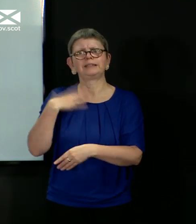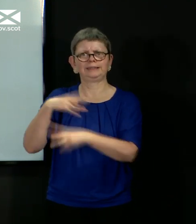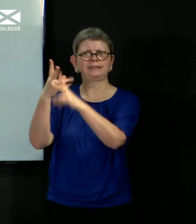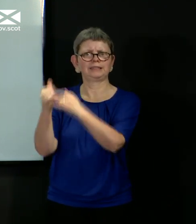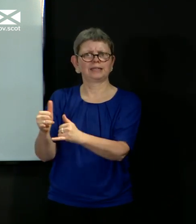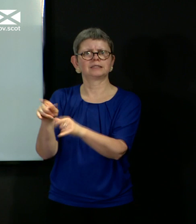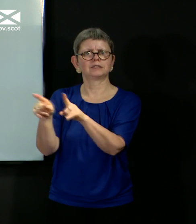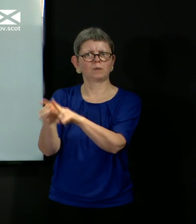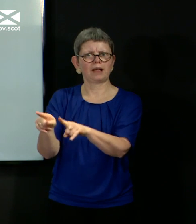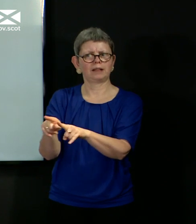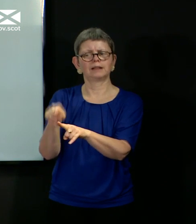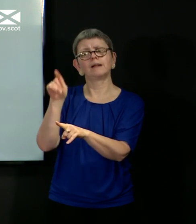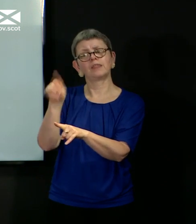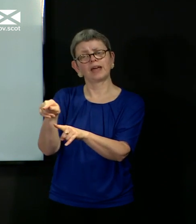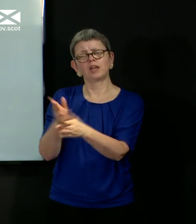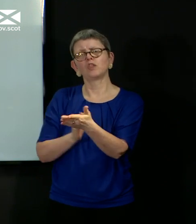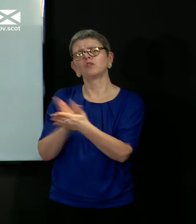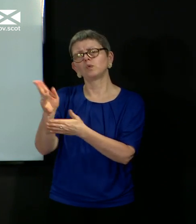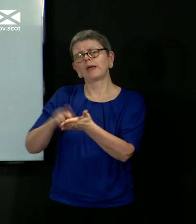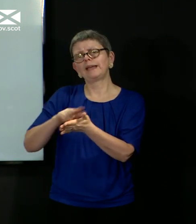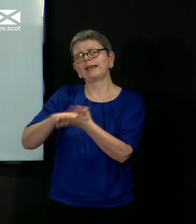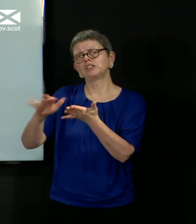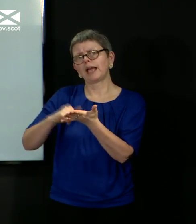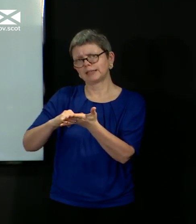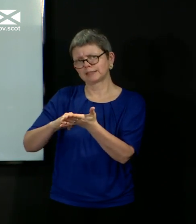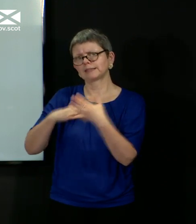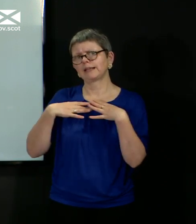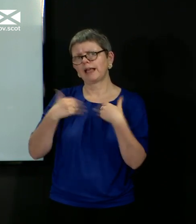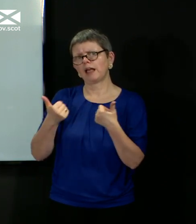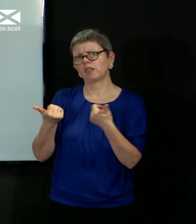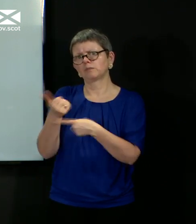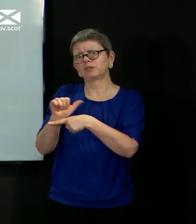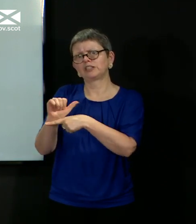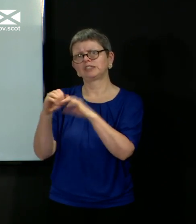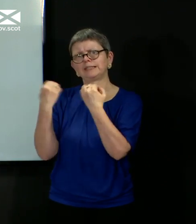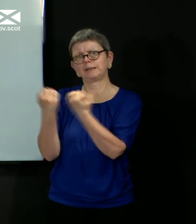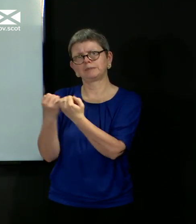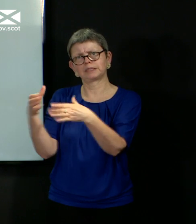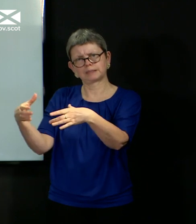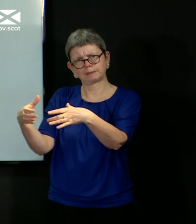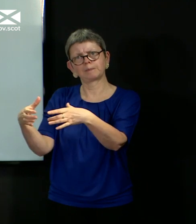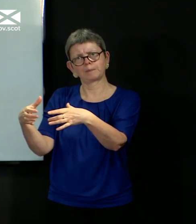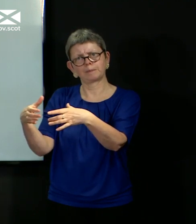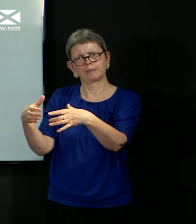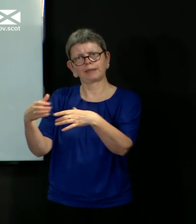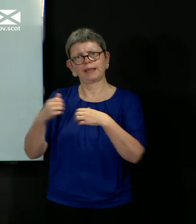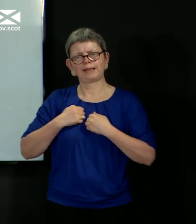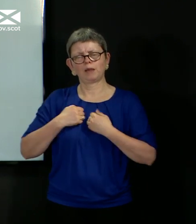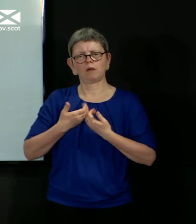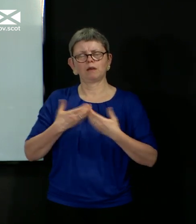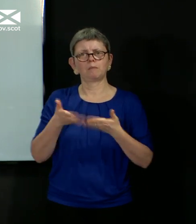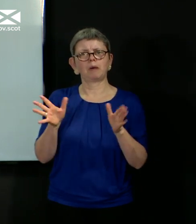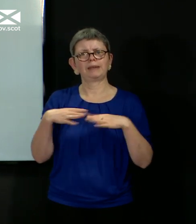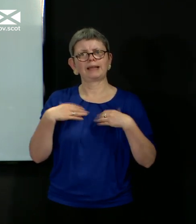by our NHS local health protection teams through the leadership of our public health directors.